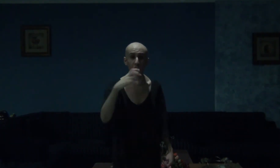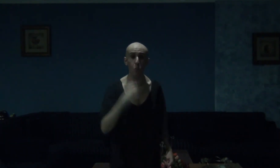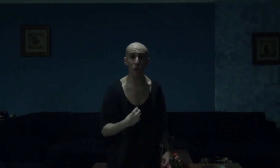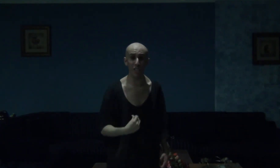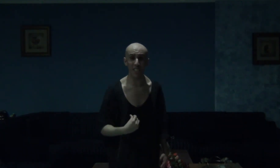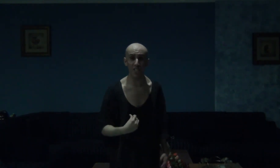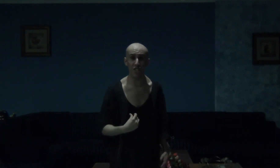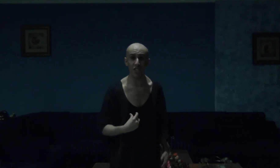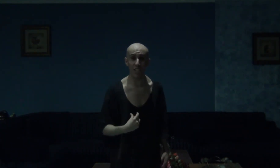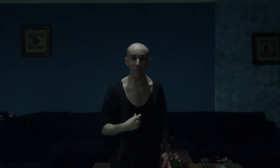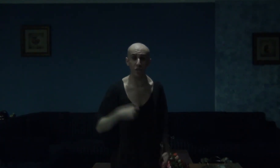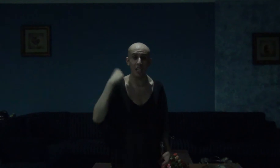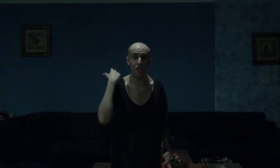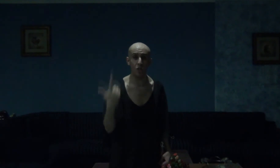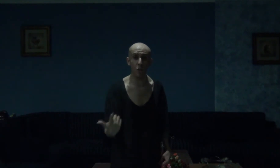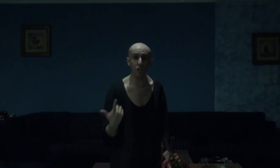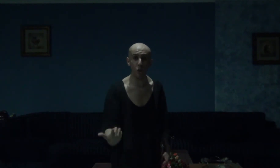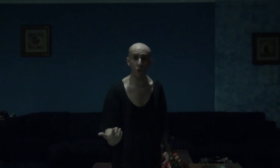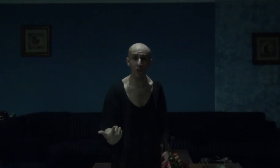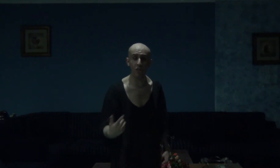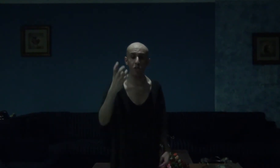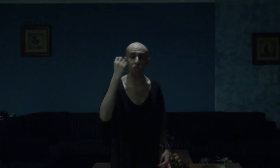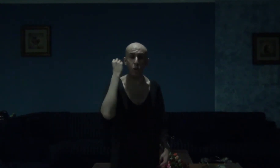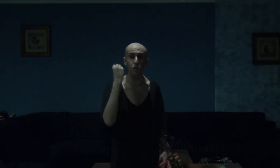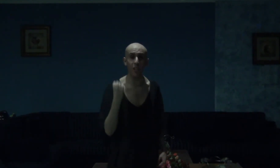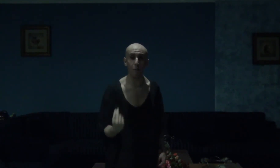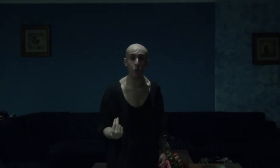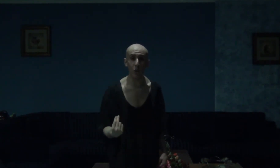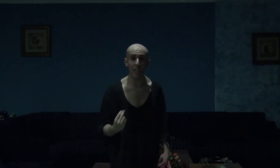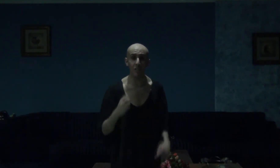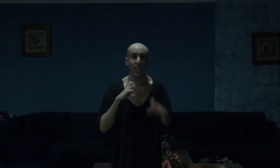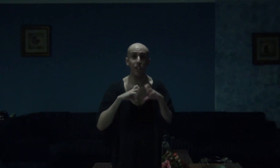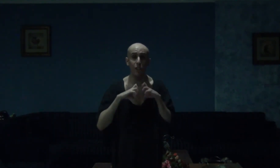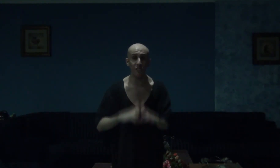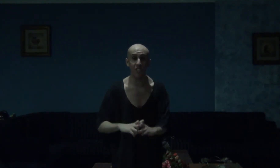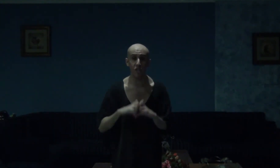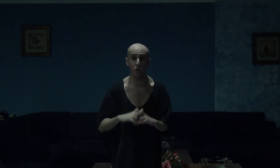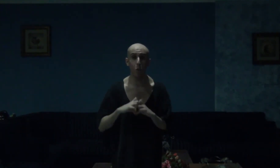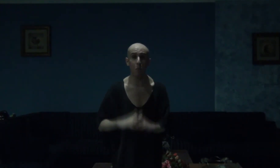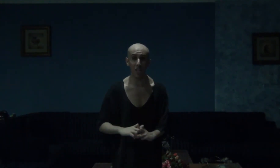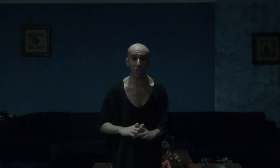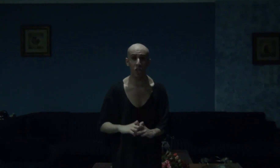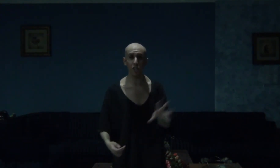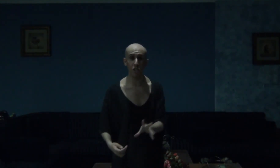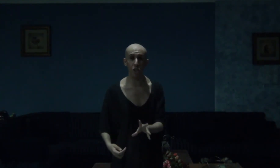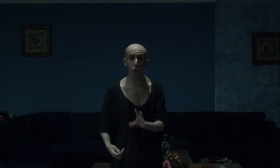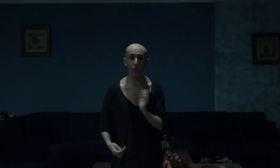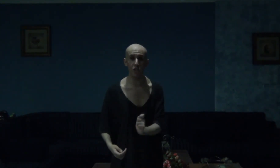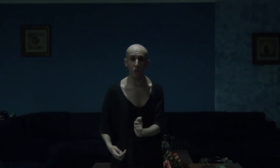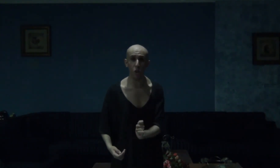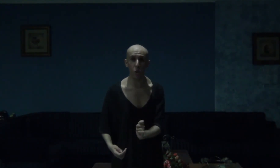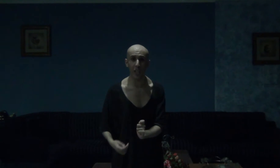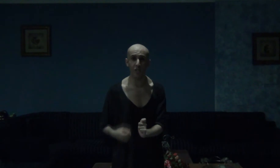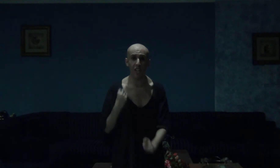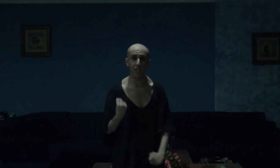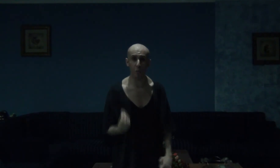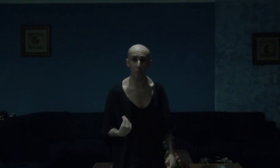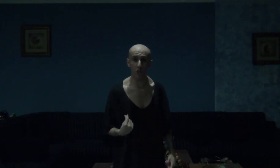They were guys and gals, and the story told was so damn great. I loved it so much. This show is so great, and explores